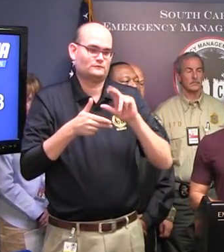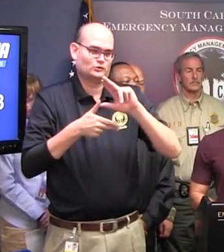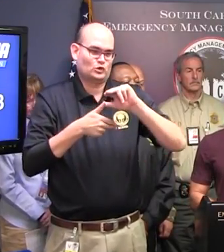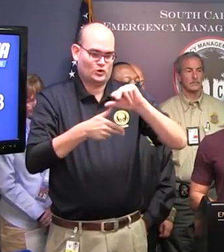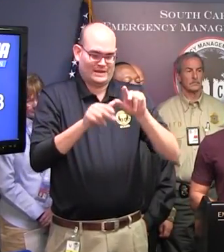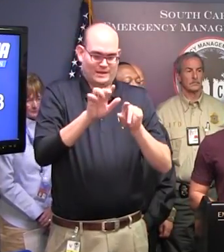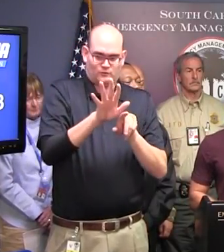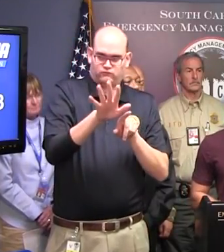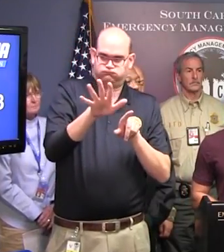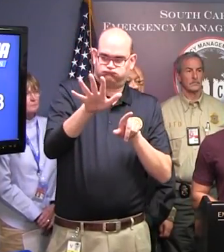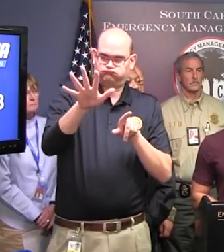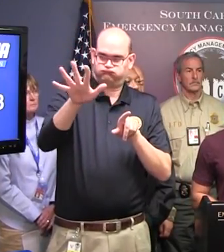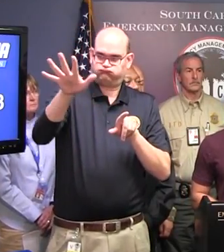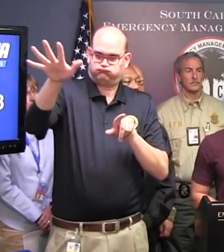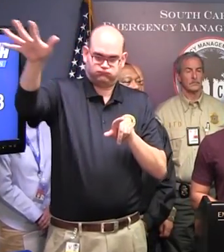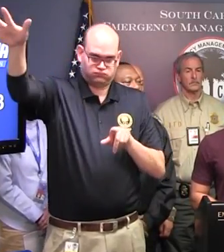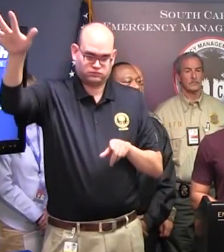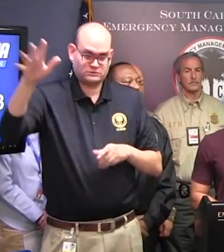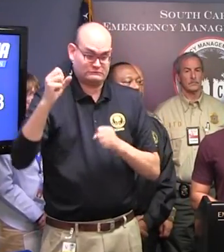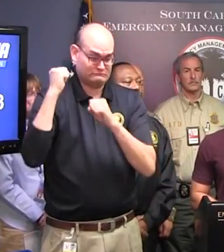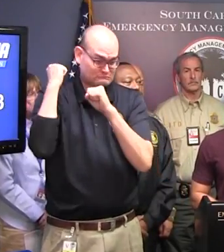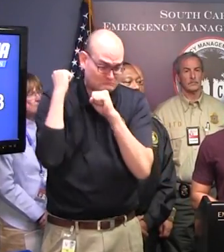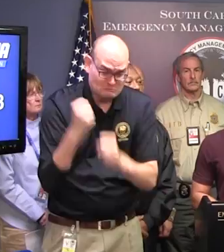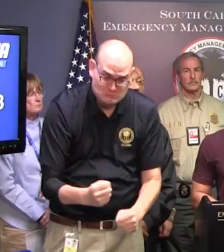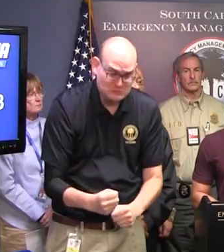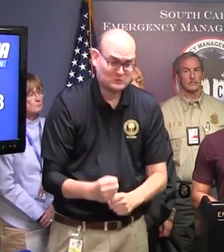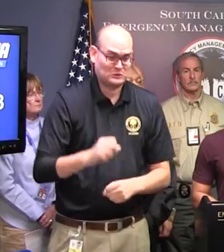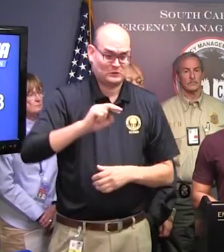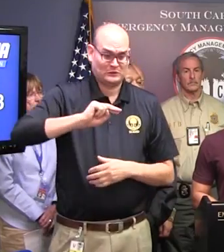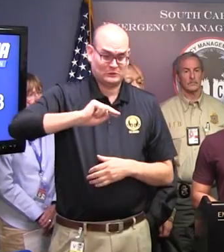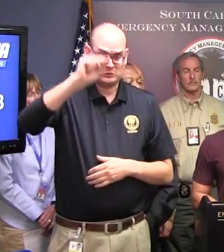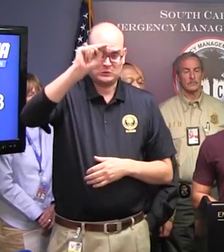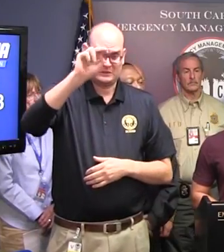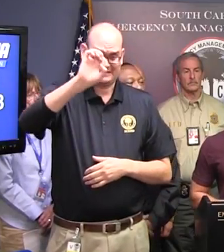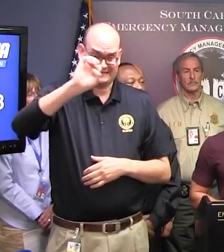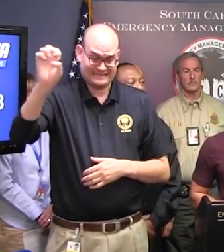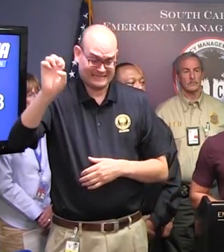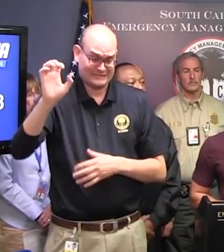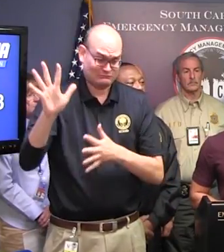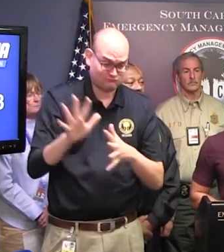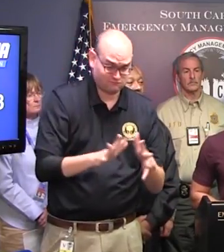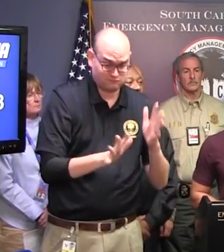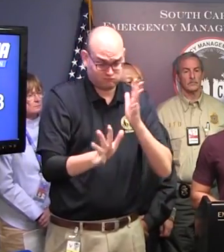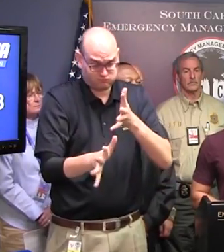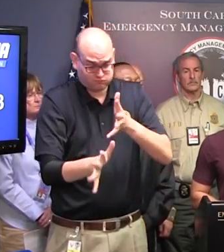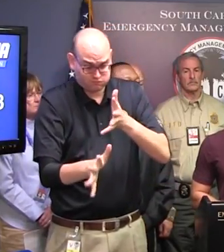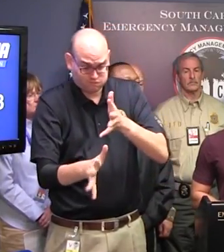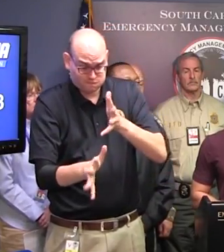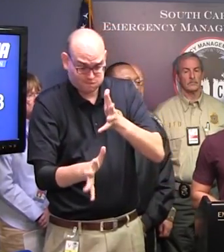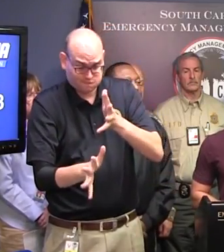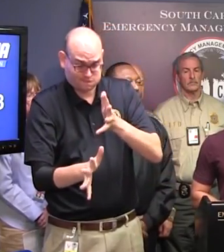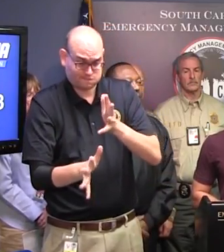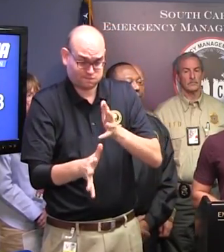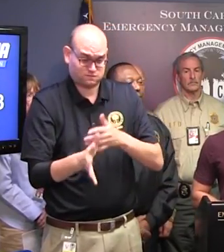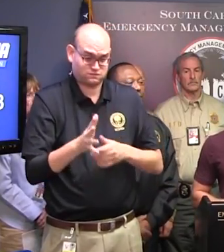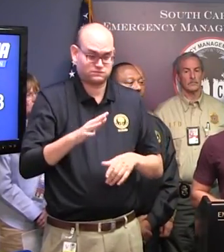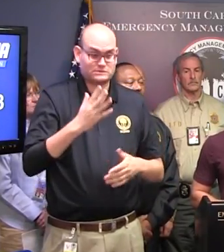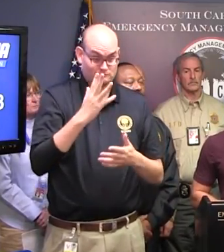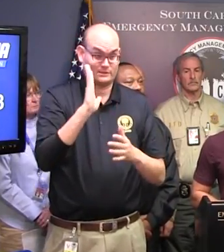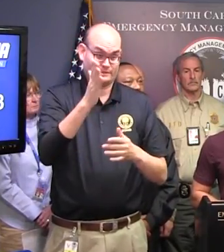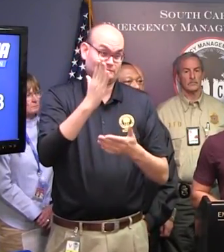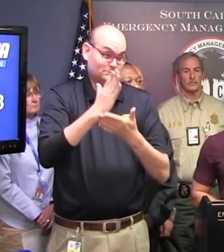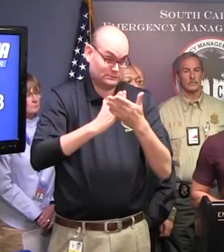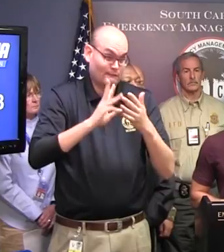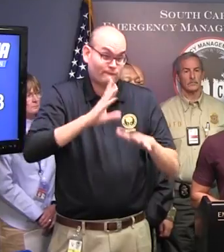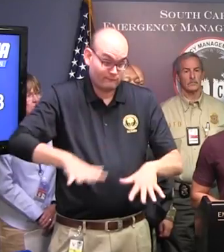we're already seeing strong northeast winds maintaining elevated water levels and that's going support moderate to major coastal flooding along the southern